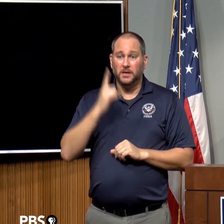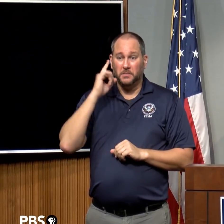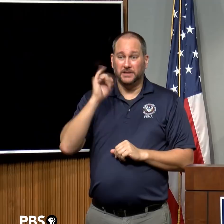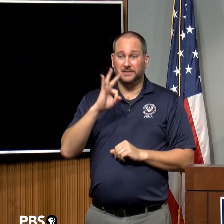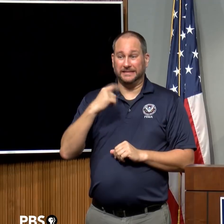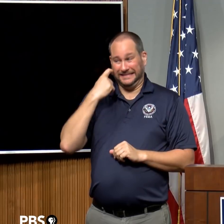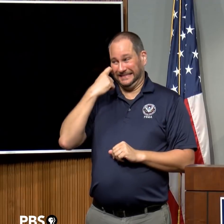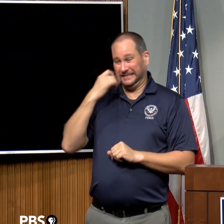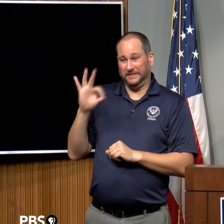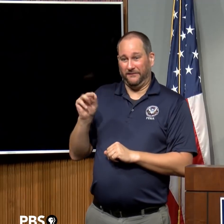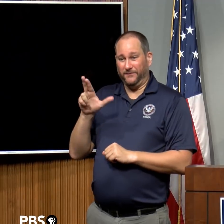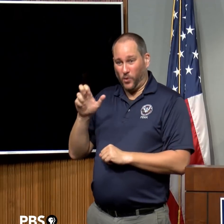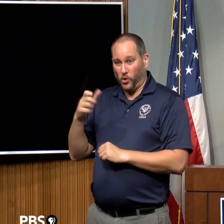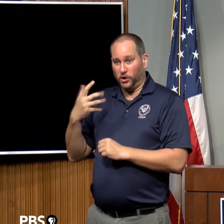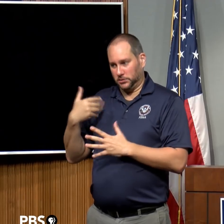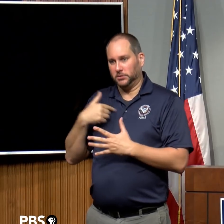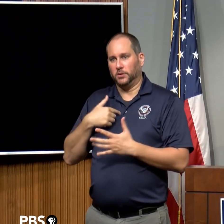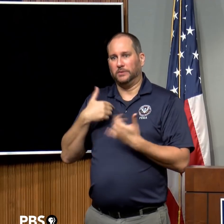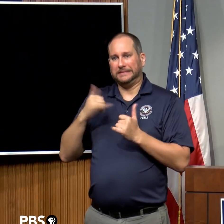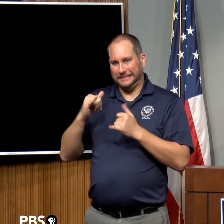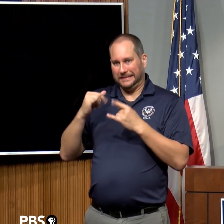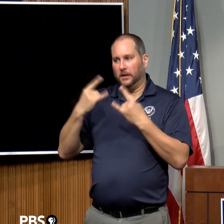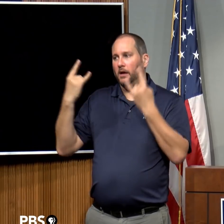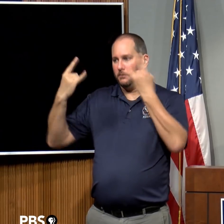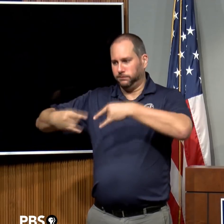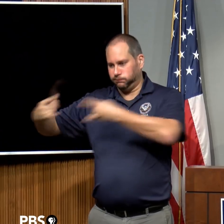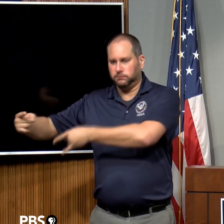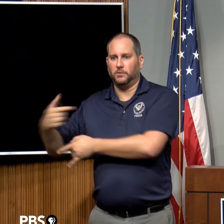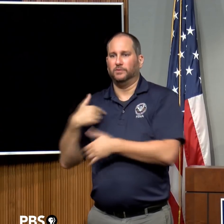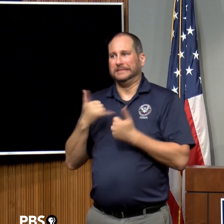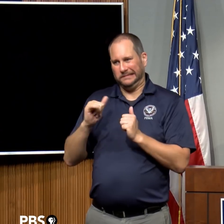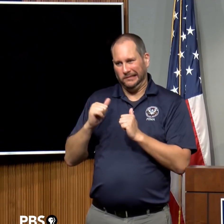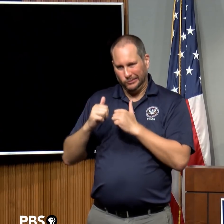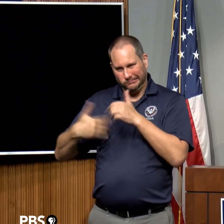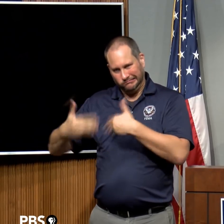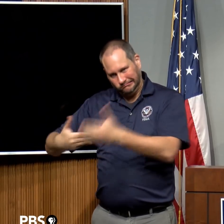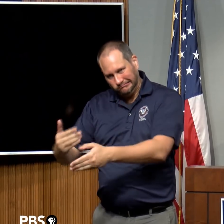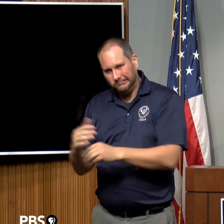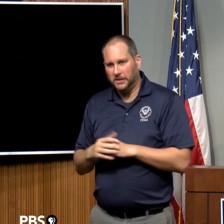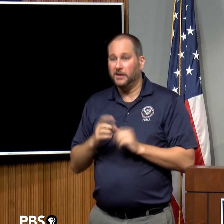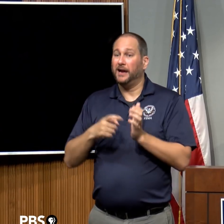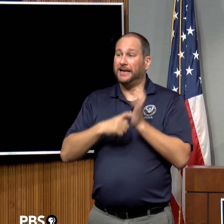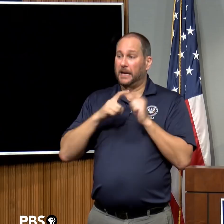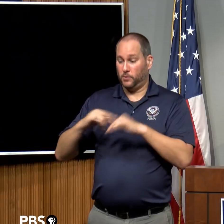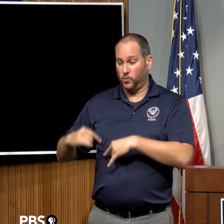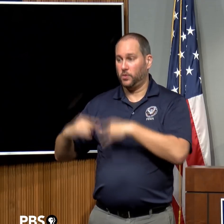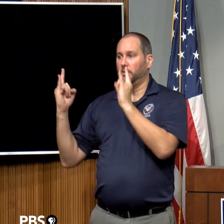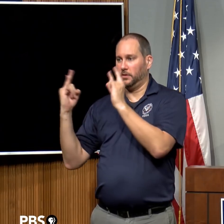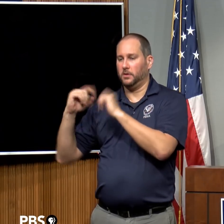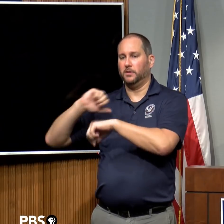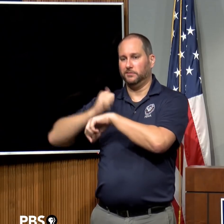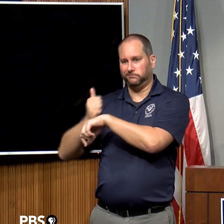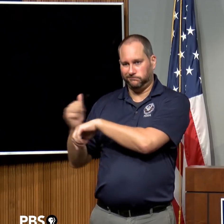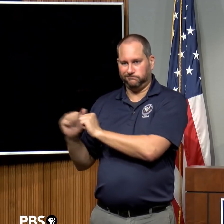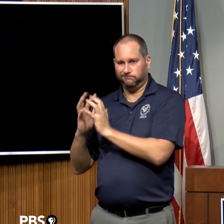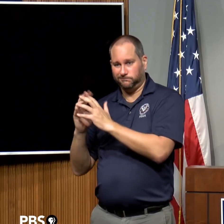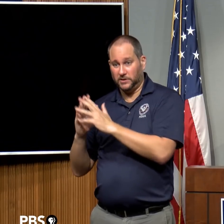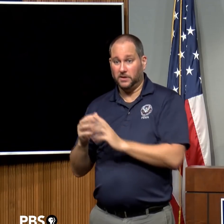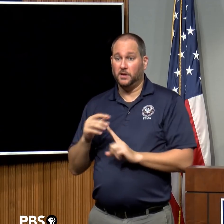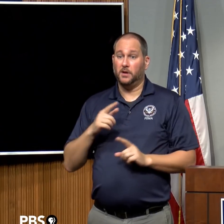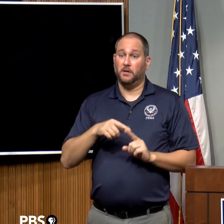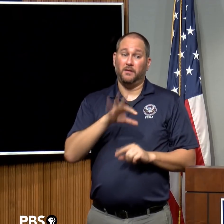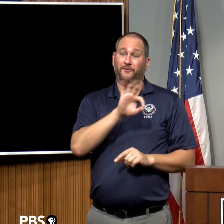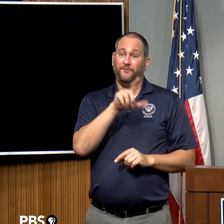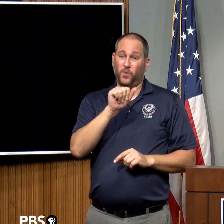So it will take a little more time to restore. But again, you know, Florida Power and Light and the other crews that are coming in are very, very adapt to doing that.